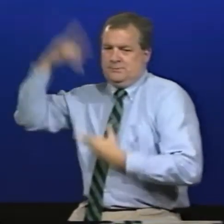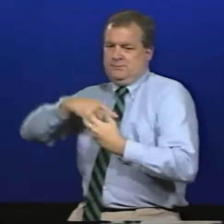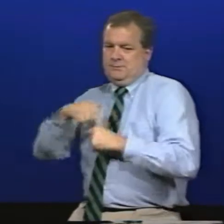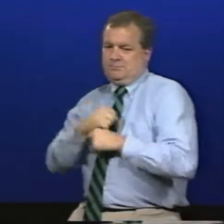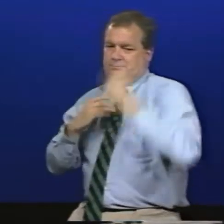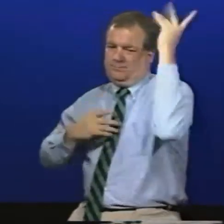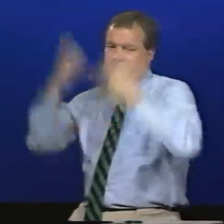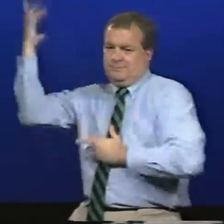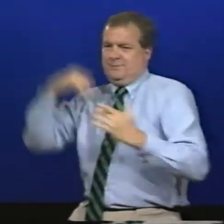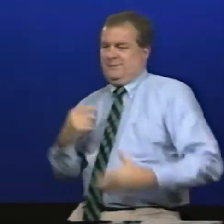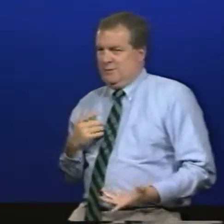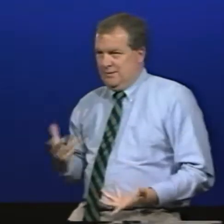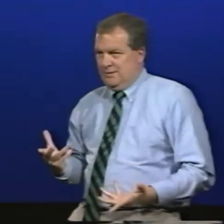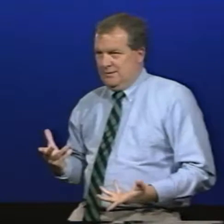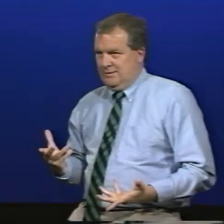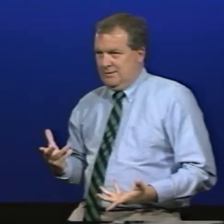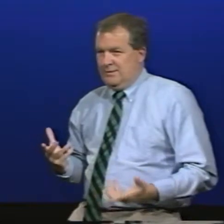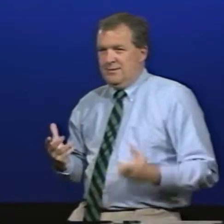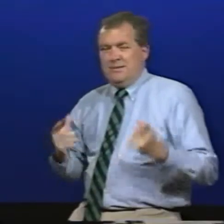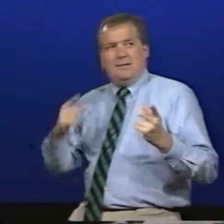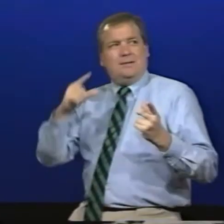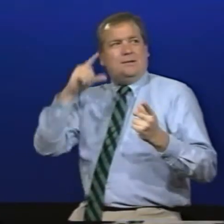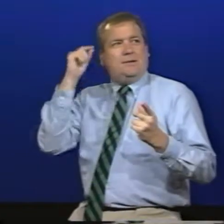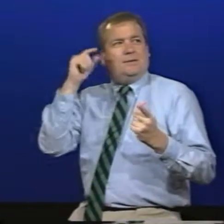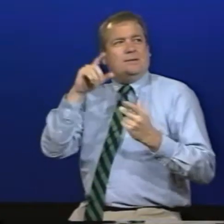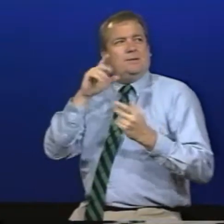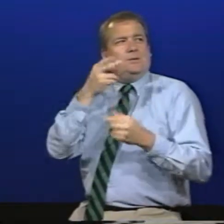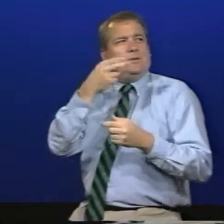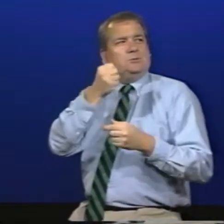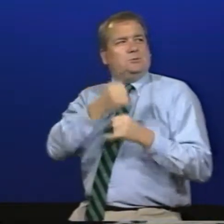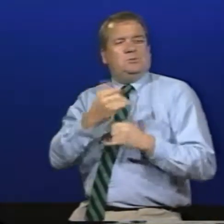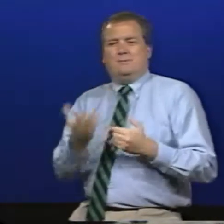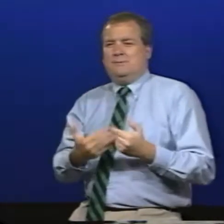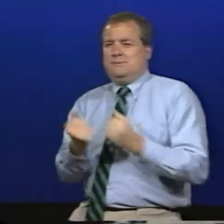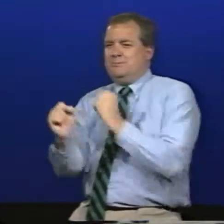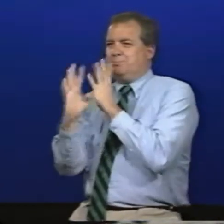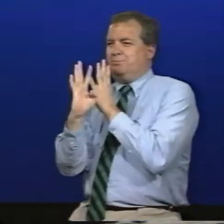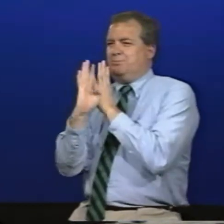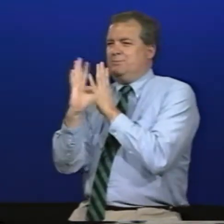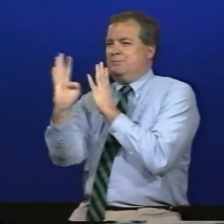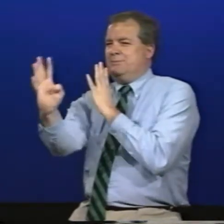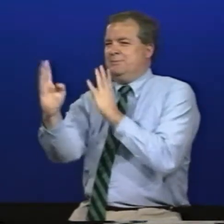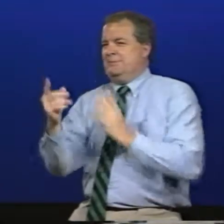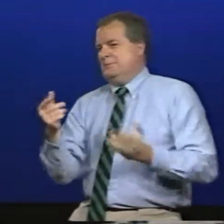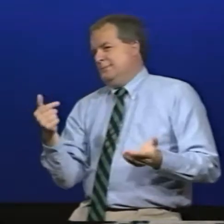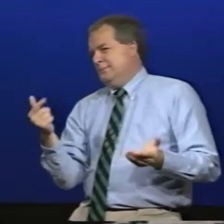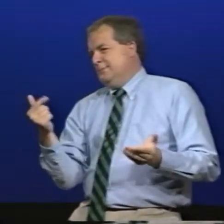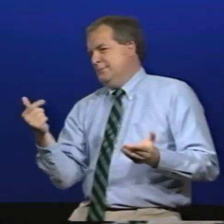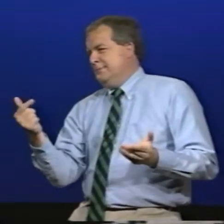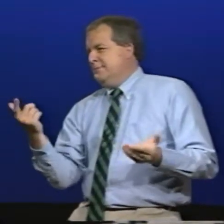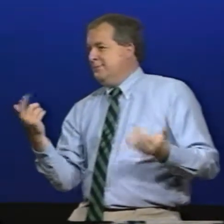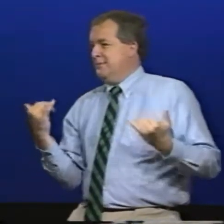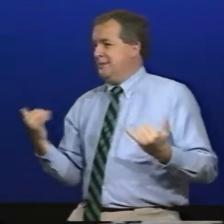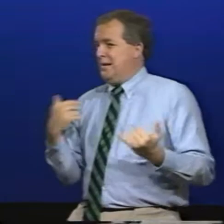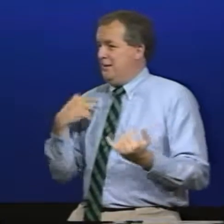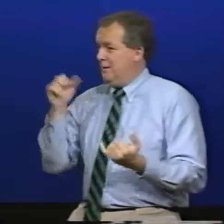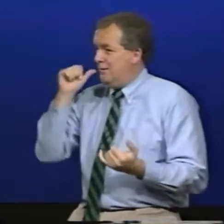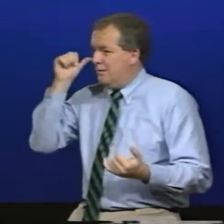get a whole host of excuses about how I've got my wife or my kid to get to you never have saw those kinds of problems in Gallaudet or in the high school